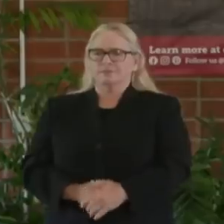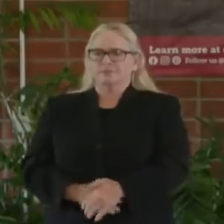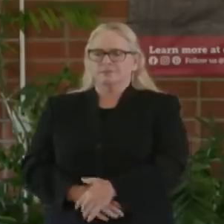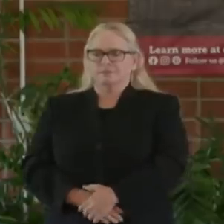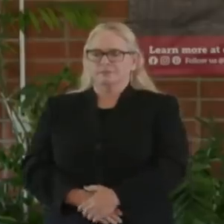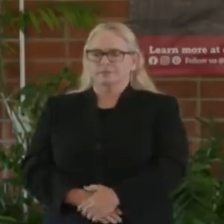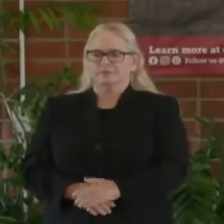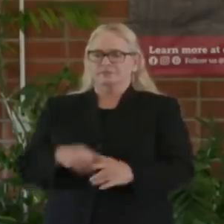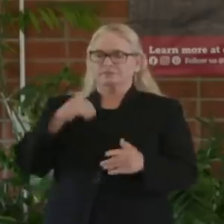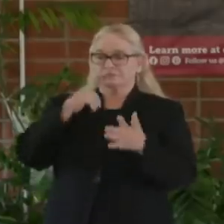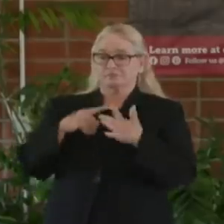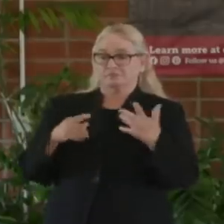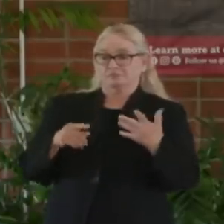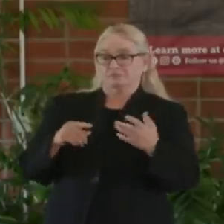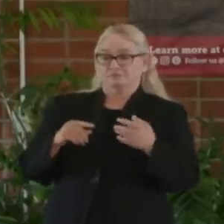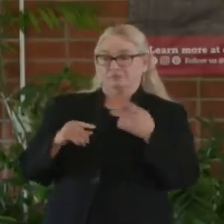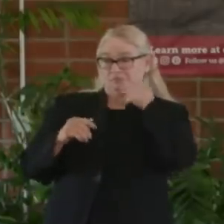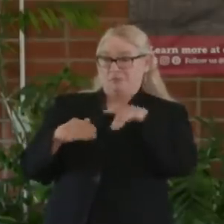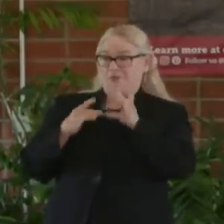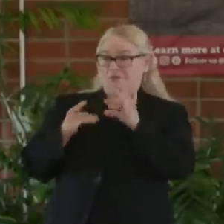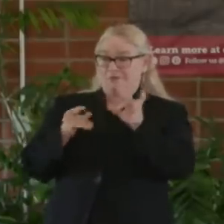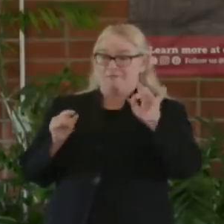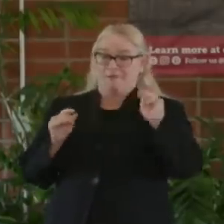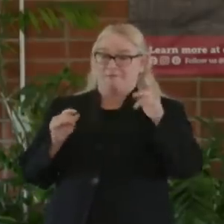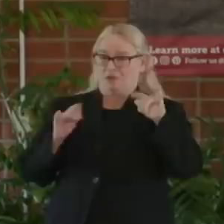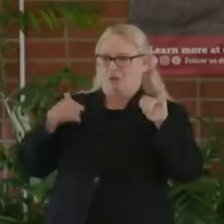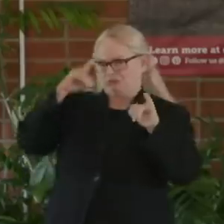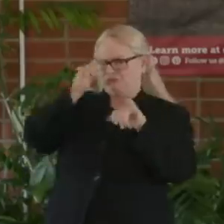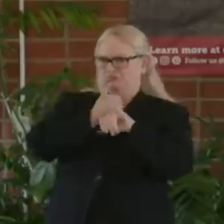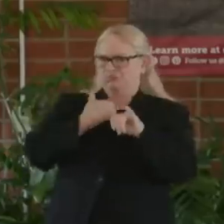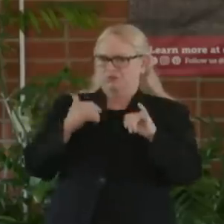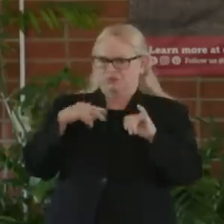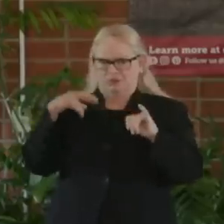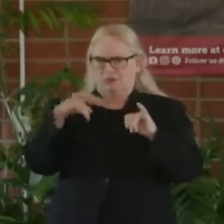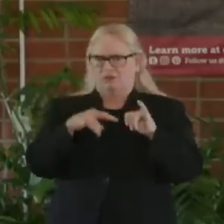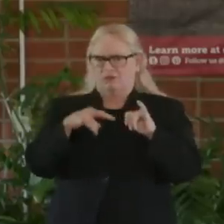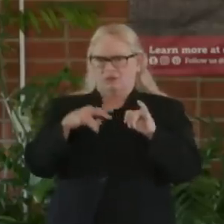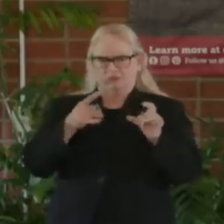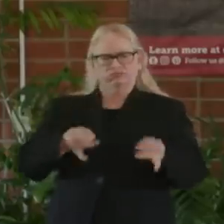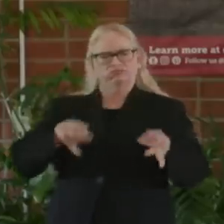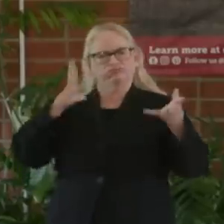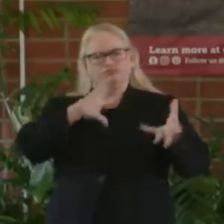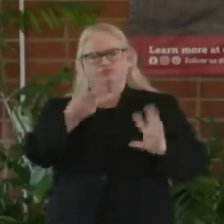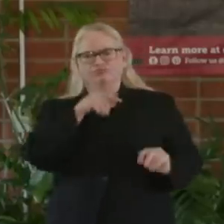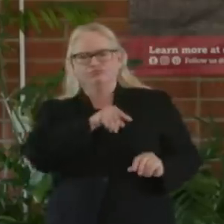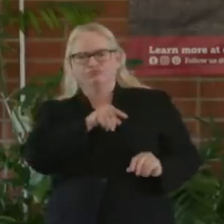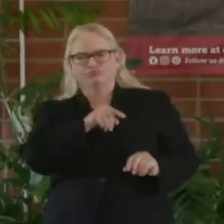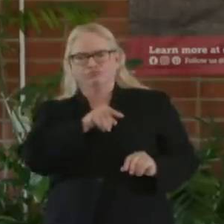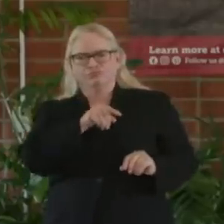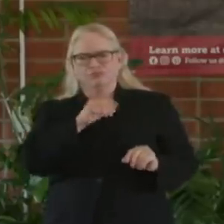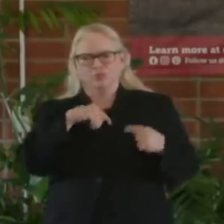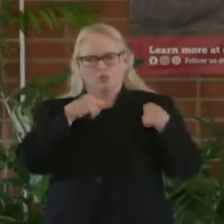in Imperial County and the work we've been doing in Imperial County now for a number of months to address some of the community